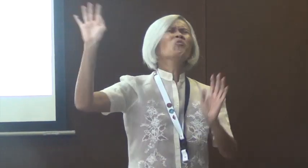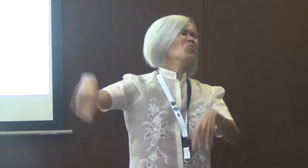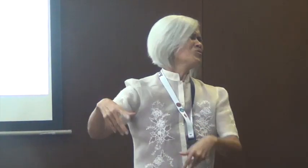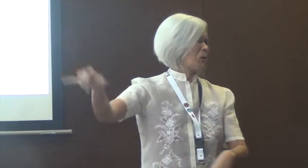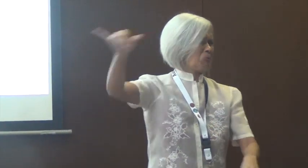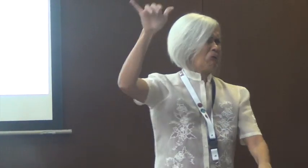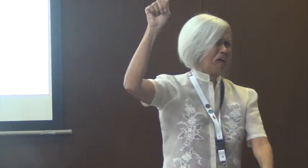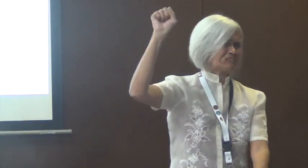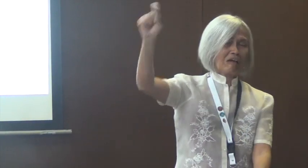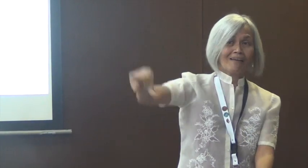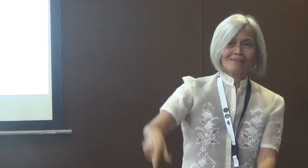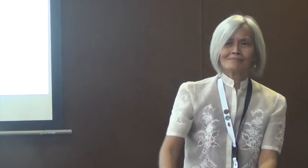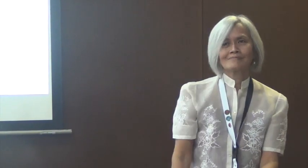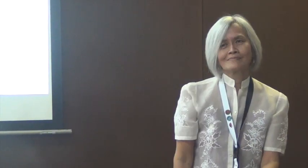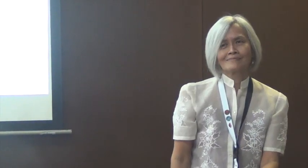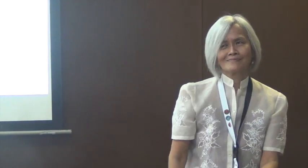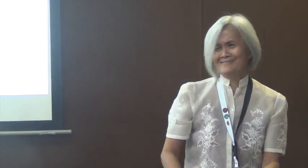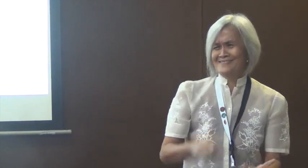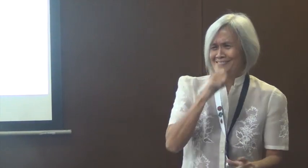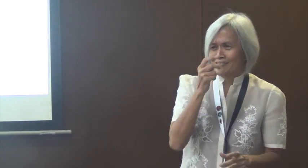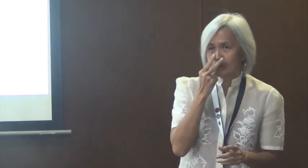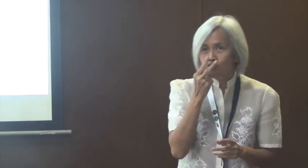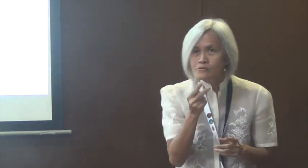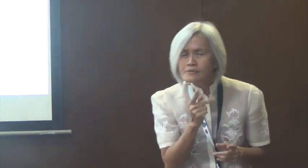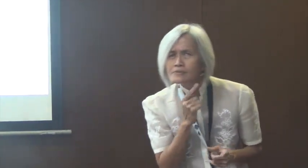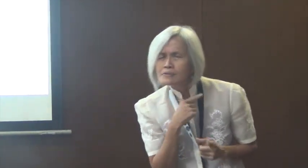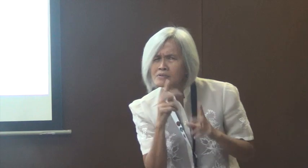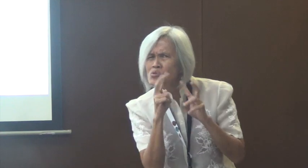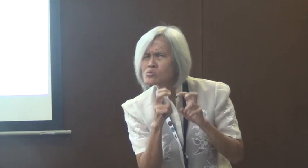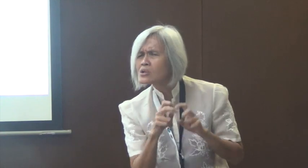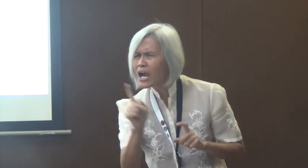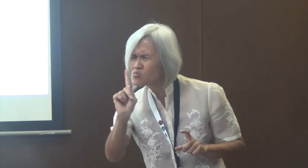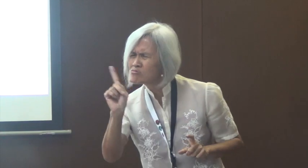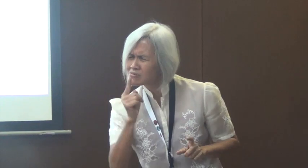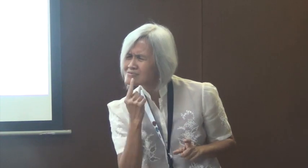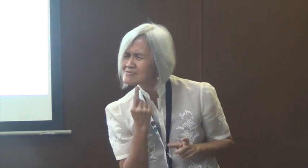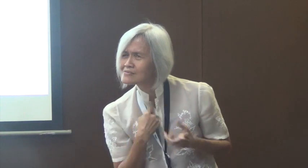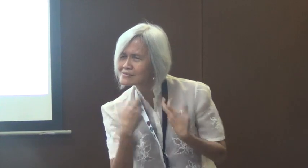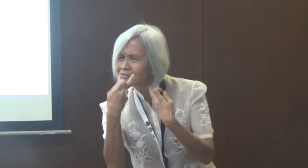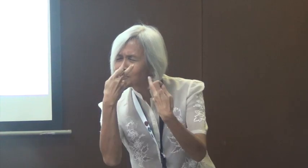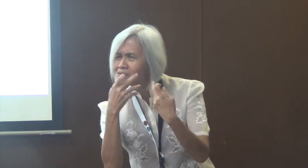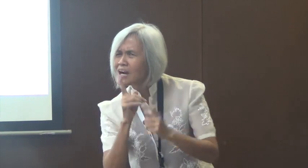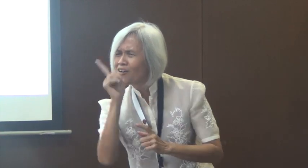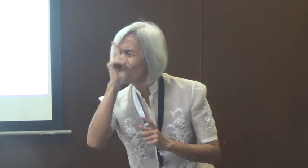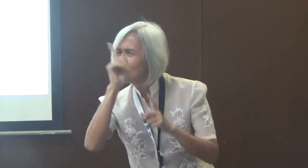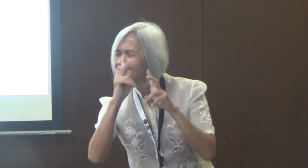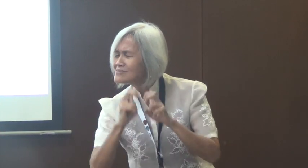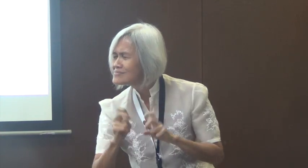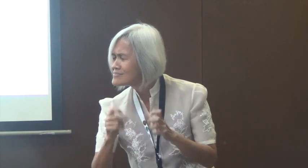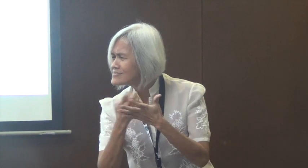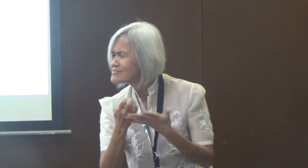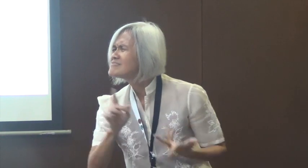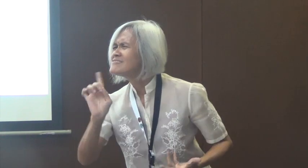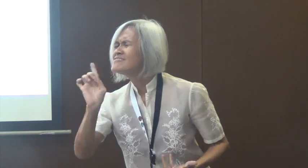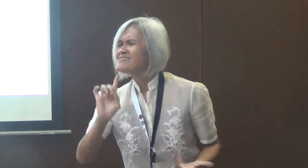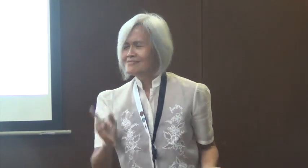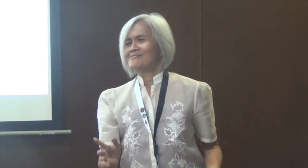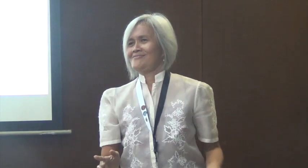evidence. And then they would just look at the structure and then they say, ha, that looks like ASL.